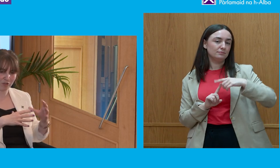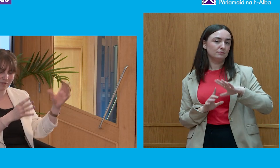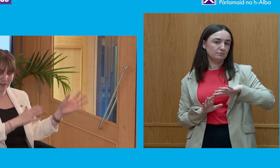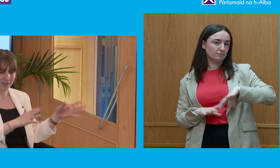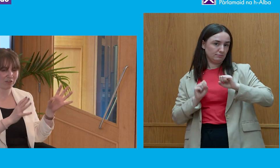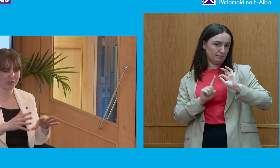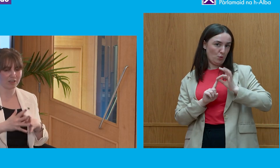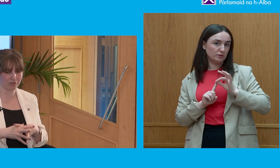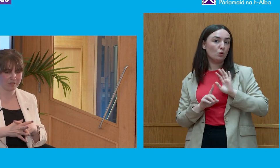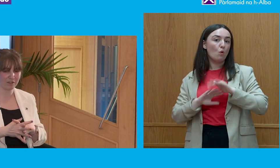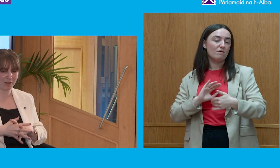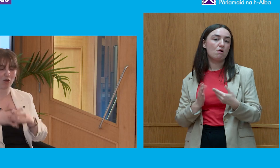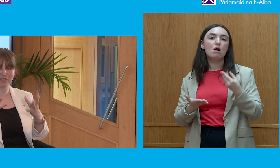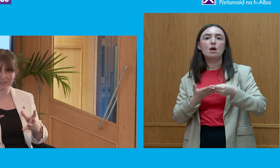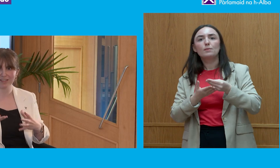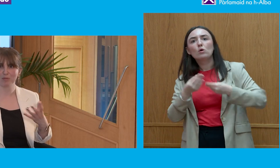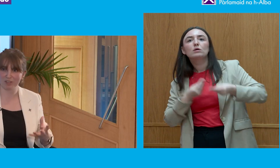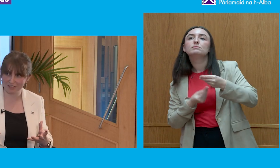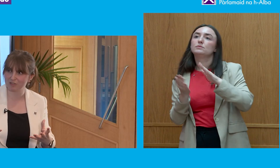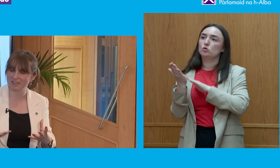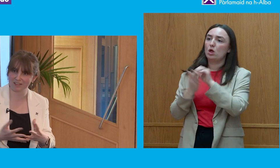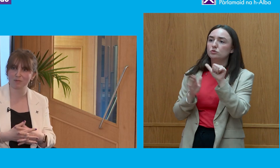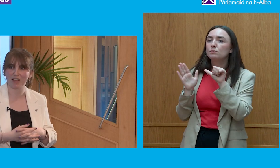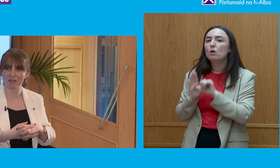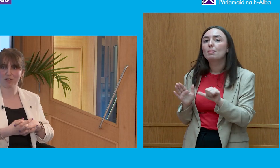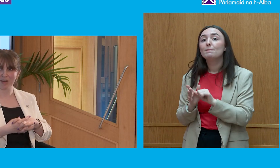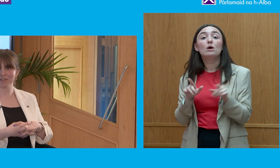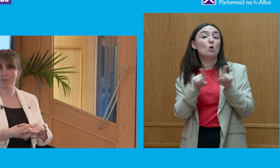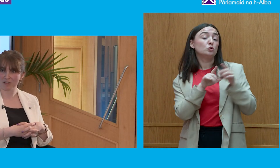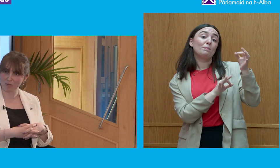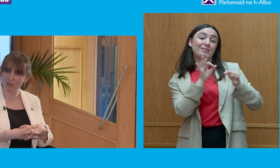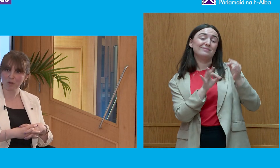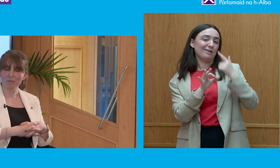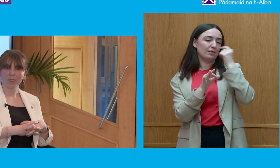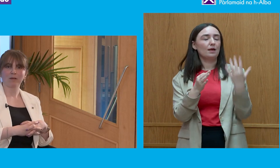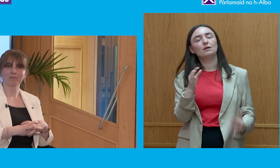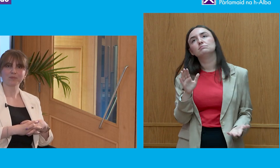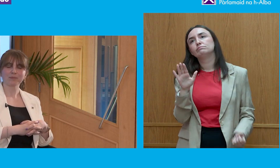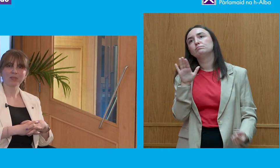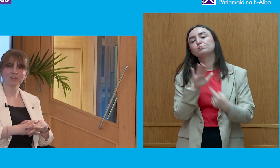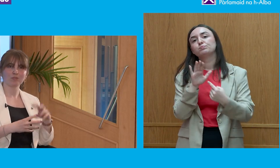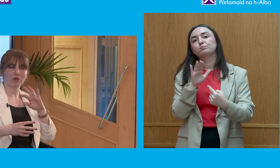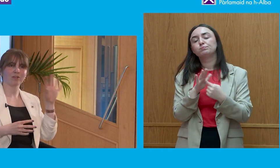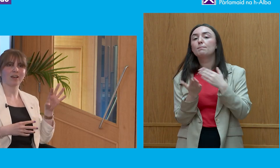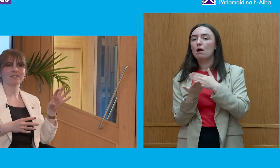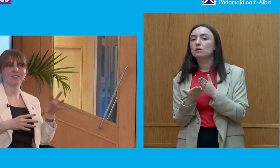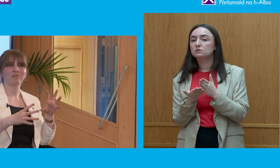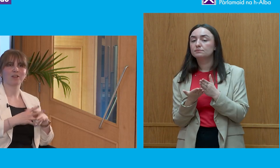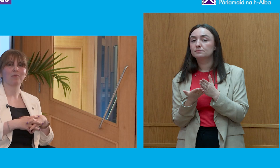again, then also, we've had economic and cultural reasons, but obviously, political reasons play a massive part as well. Just one